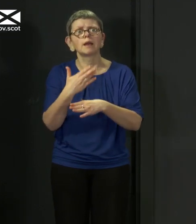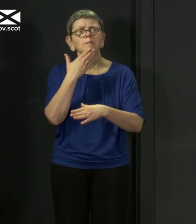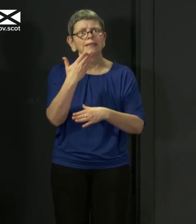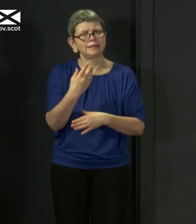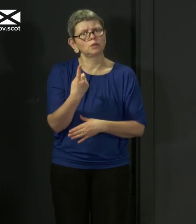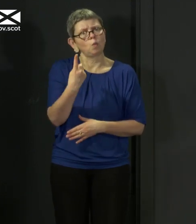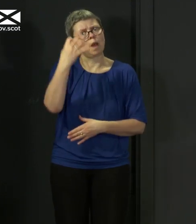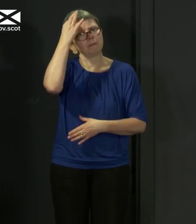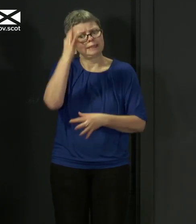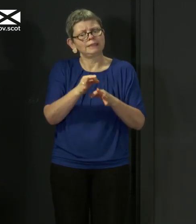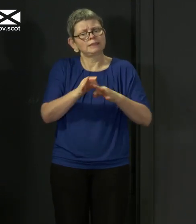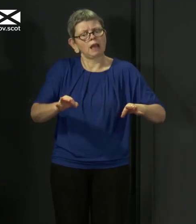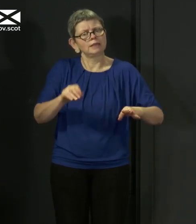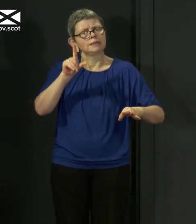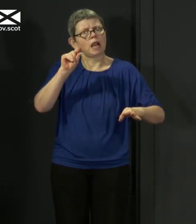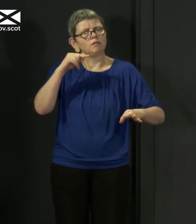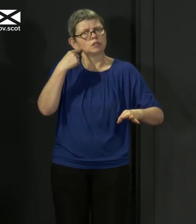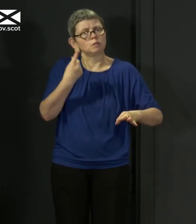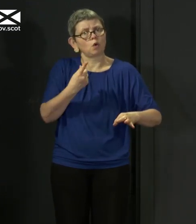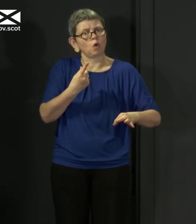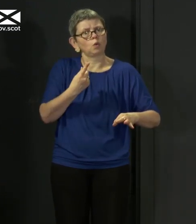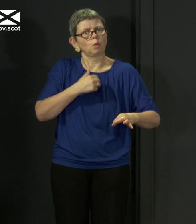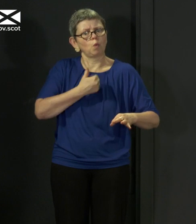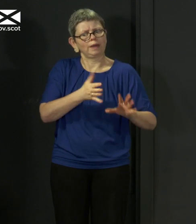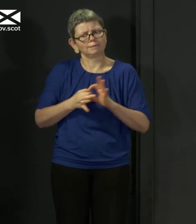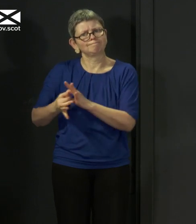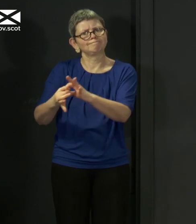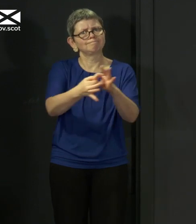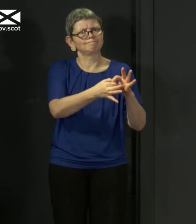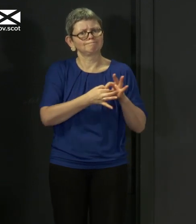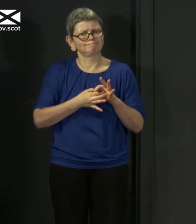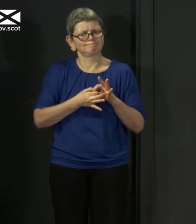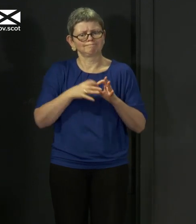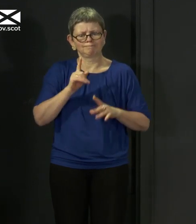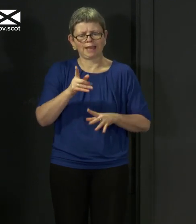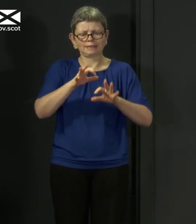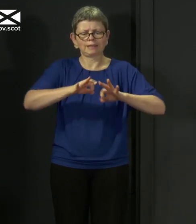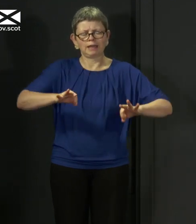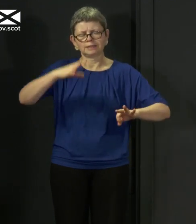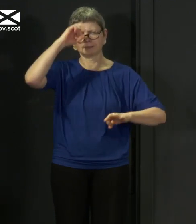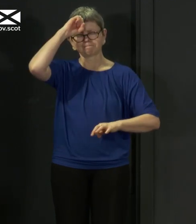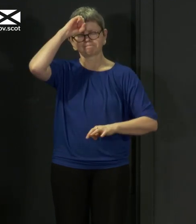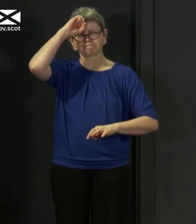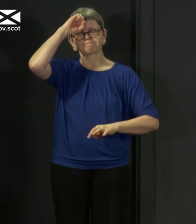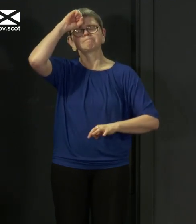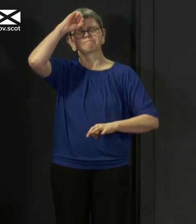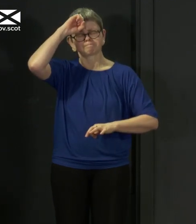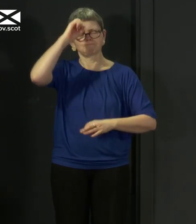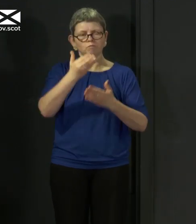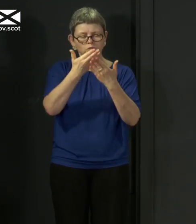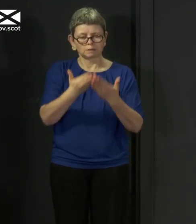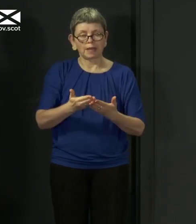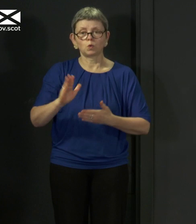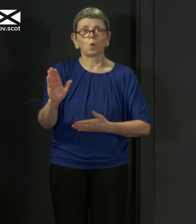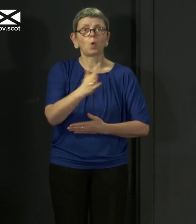time tomorrow. The silence will provide an opportunity to pay tribute to those who have died as a result of their work to